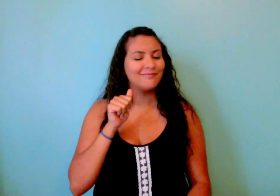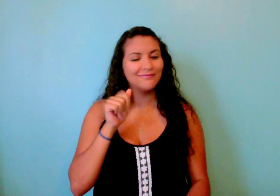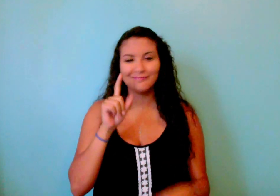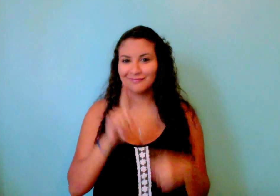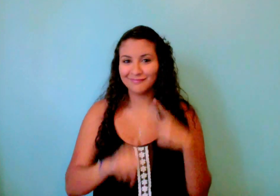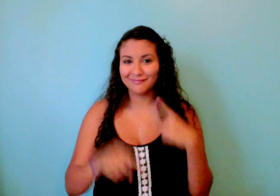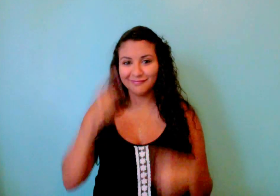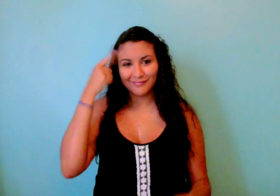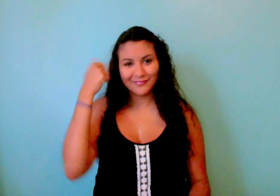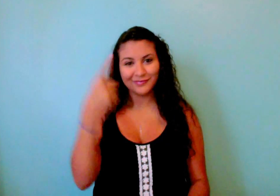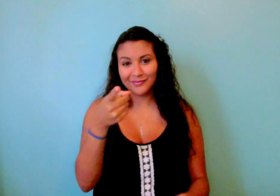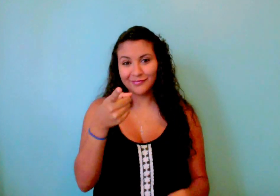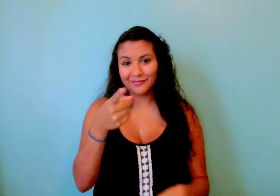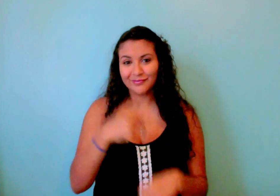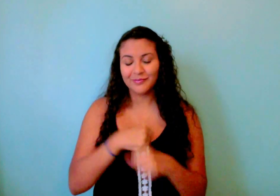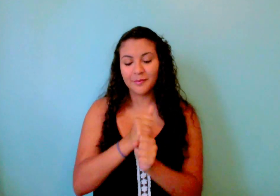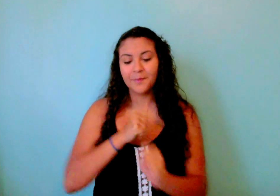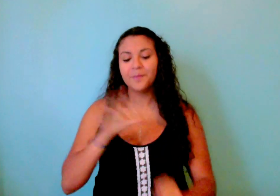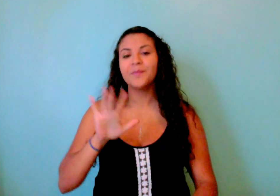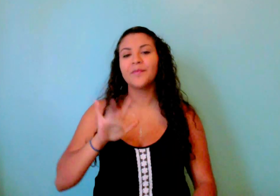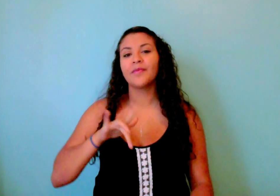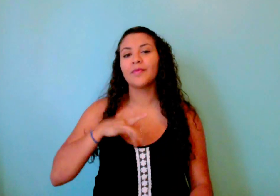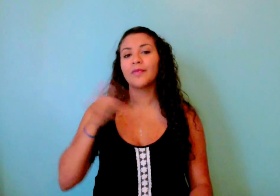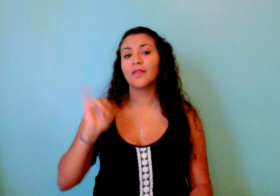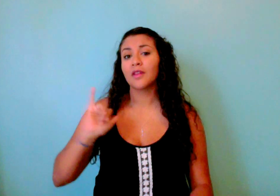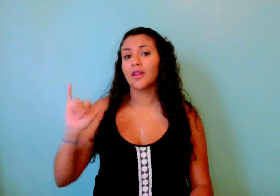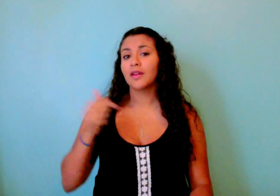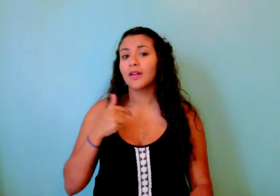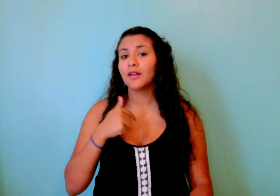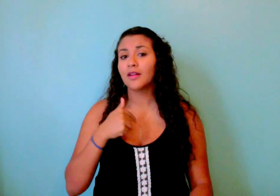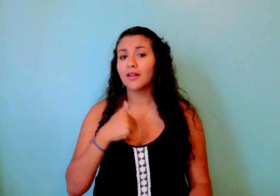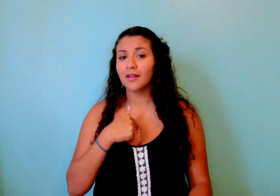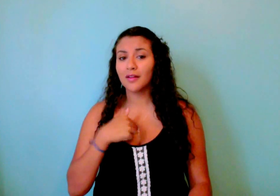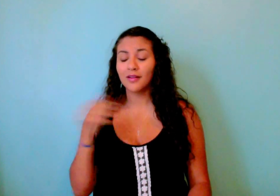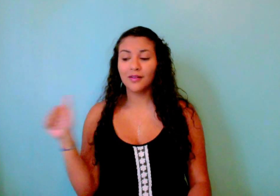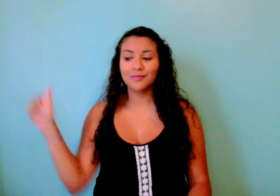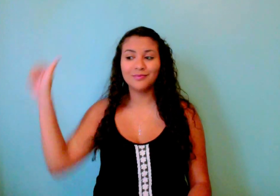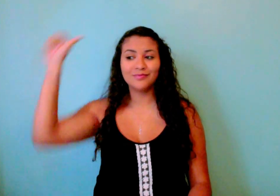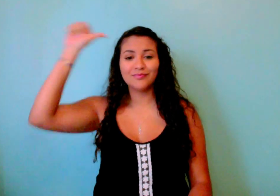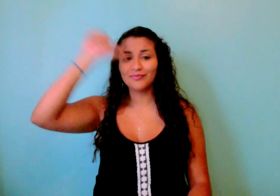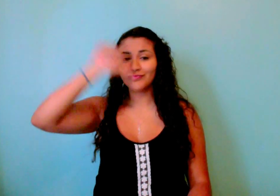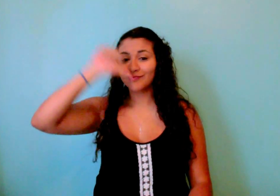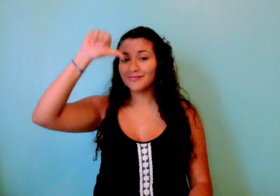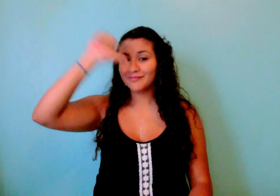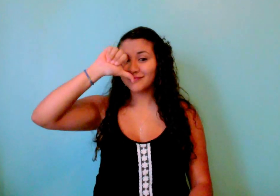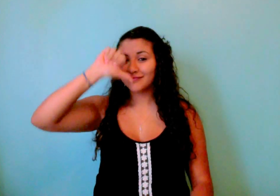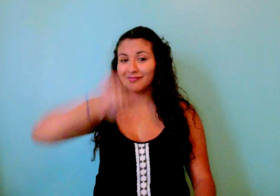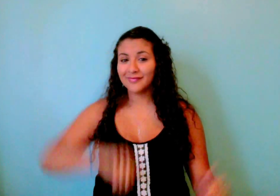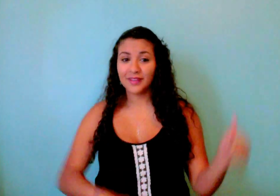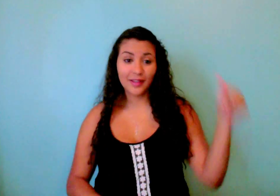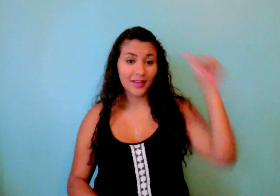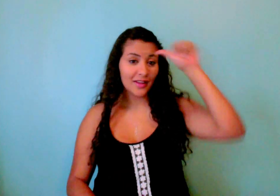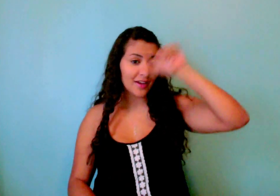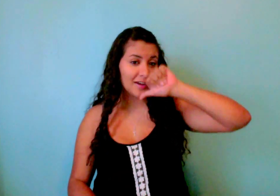girl Cause you, you make me feel like I'm intoxicated To